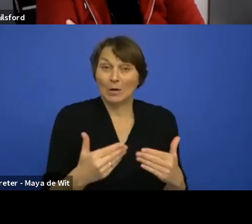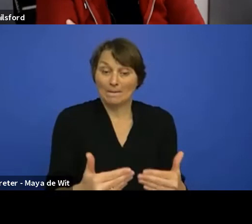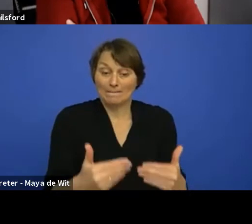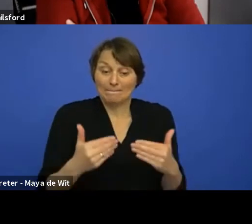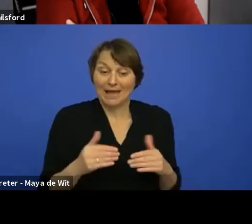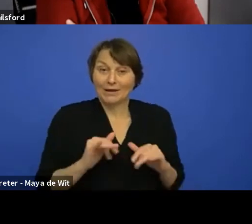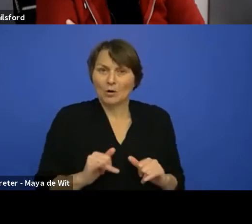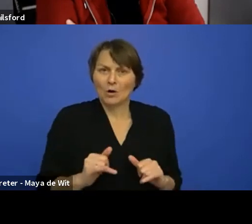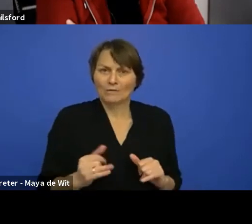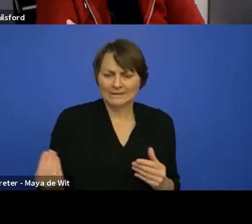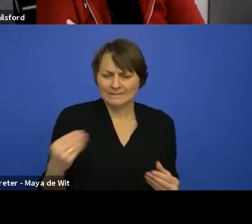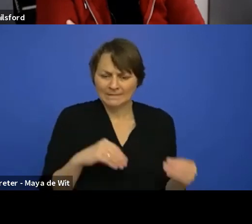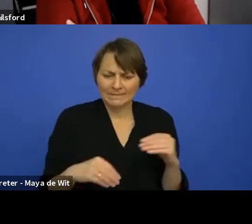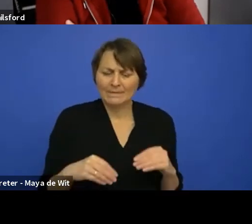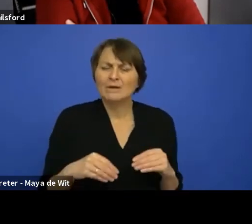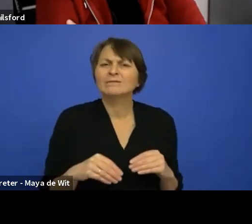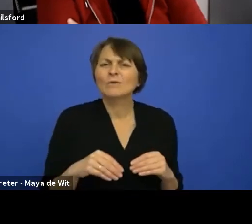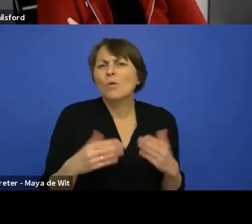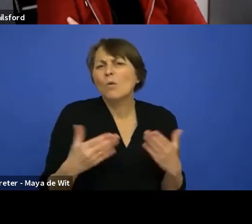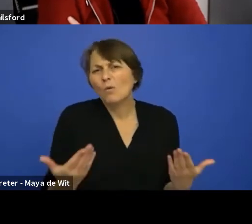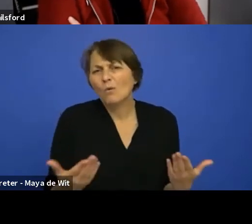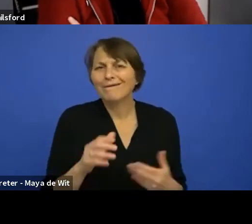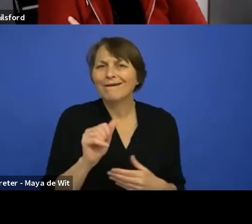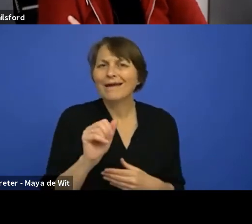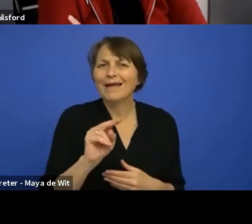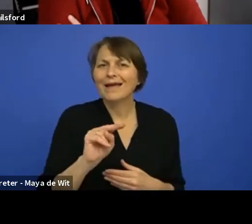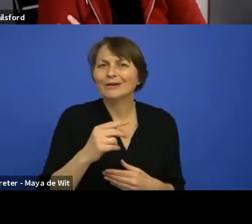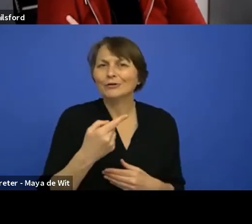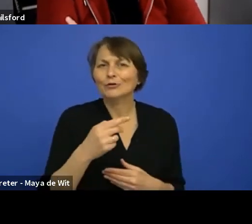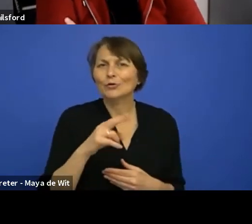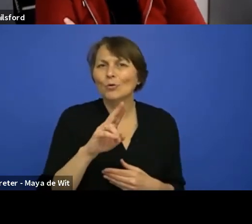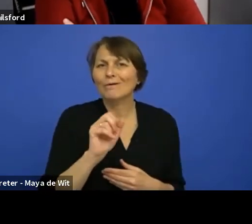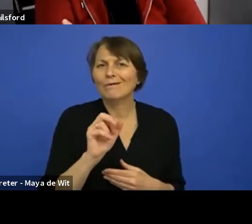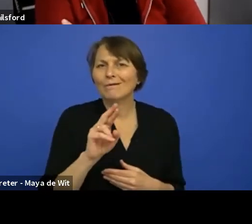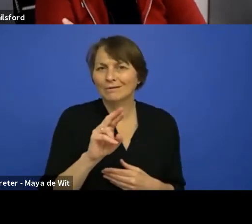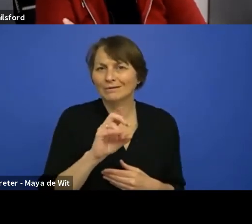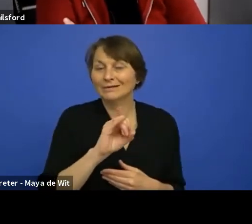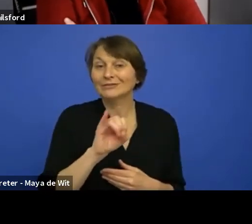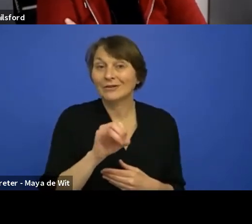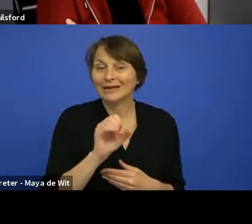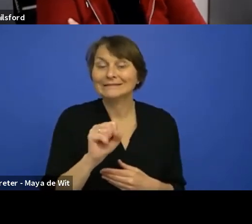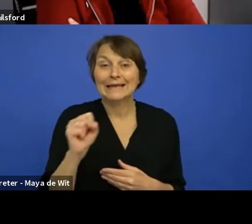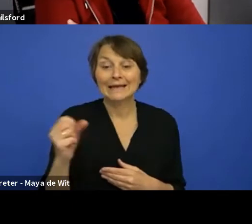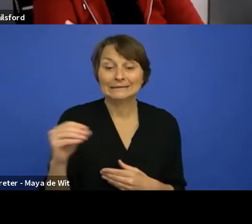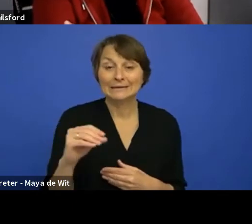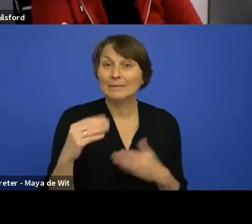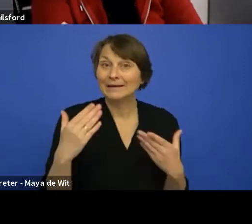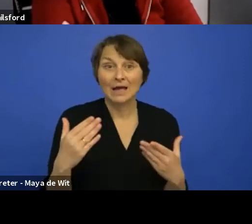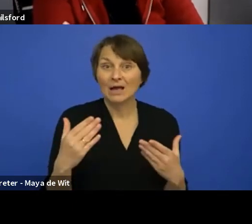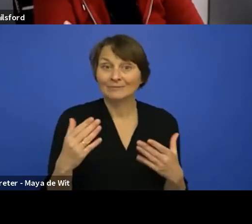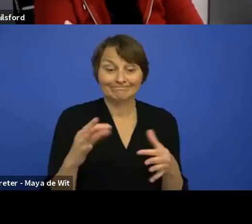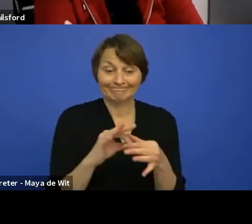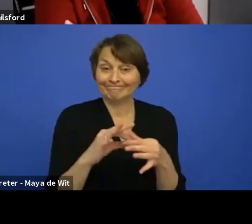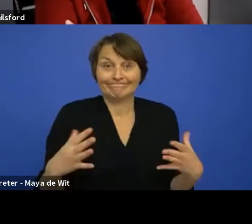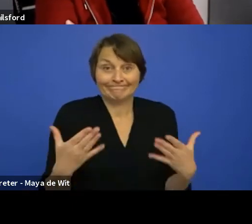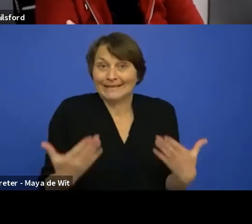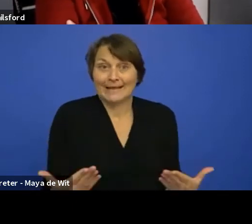AngularJS stuff today. And that is great, it makes it a lot better, but today that's decoupled, which means that when we as we evolve back office,